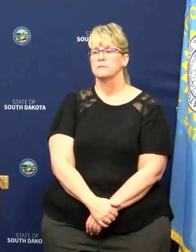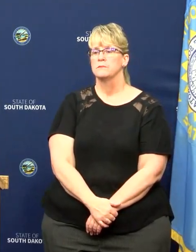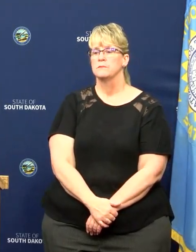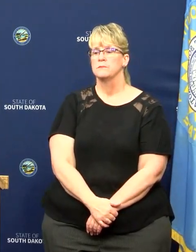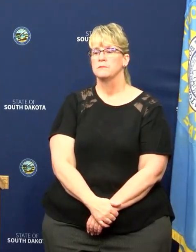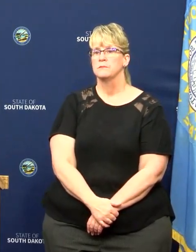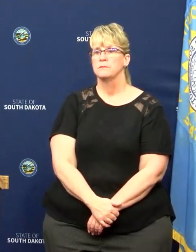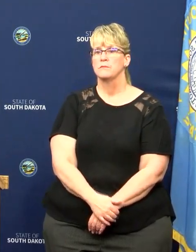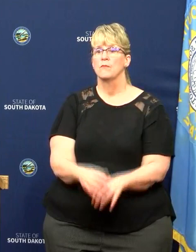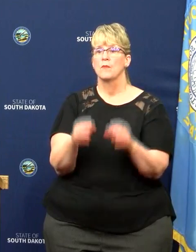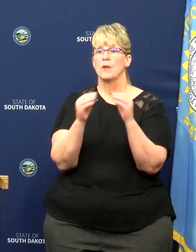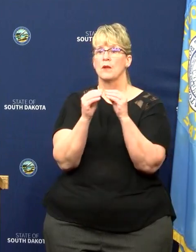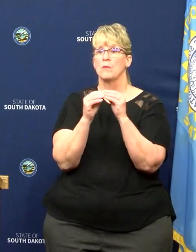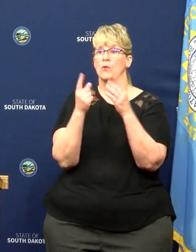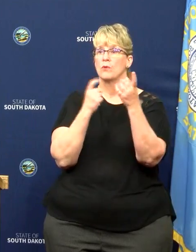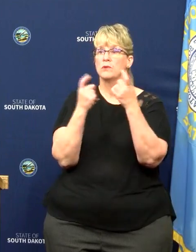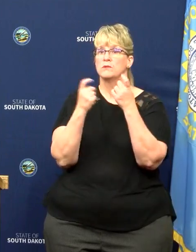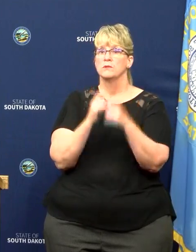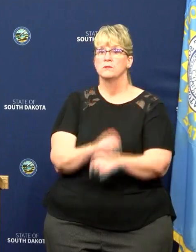I would questions?